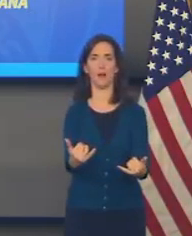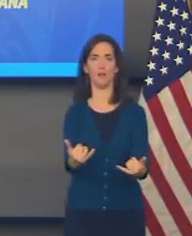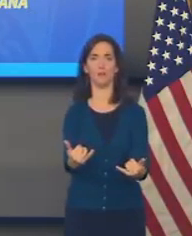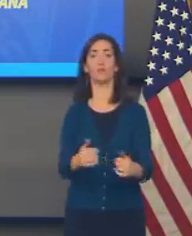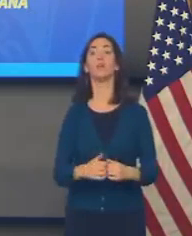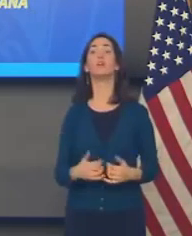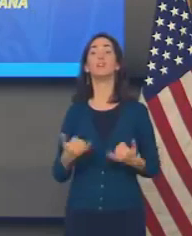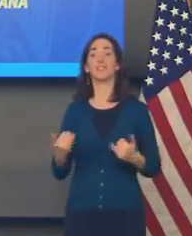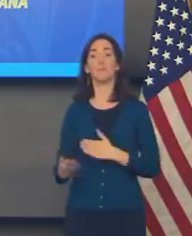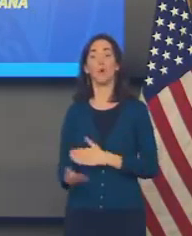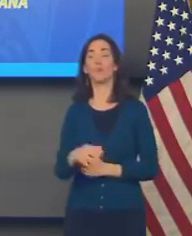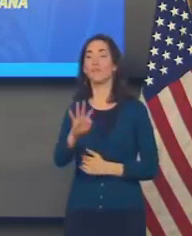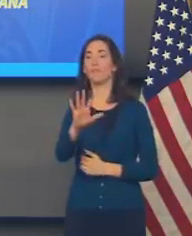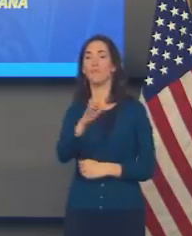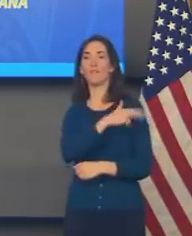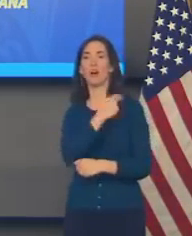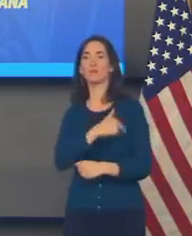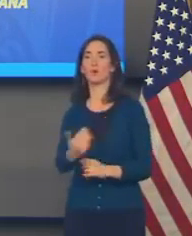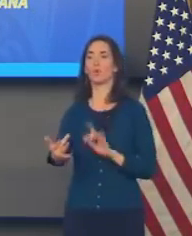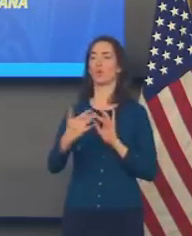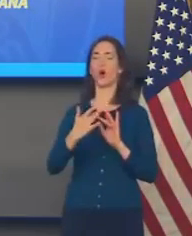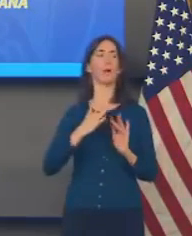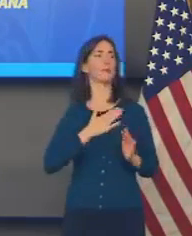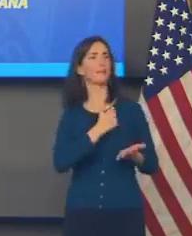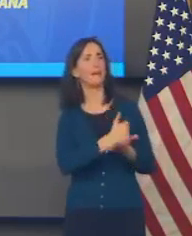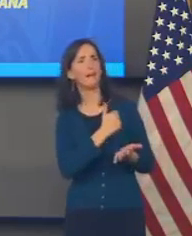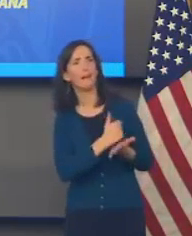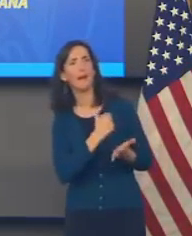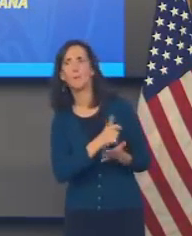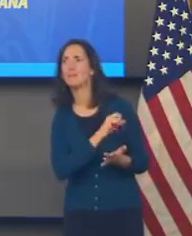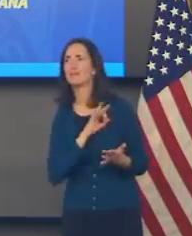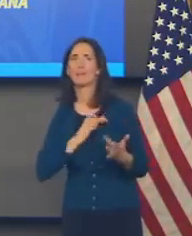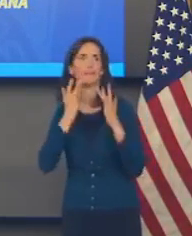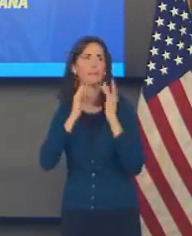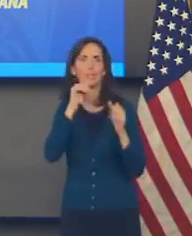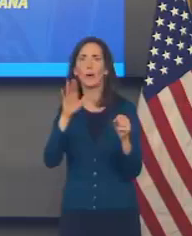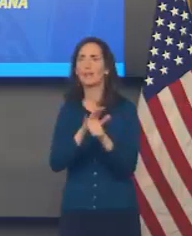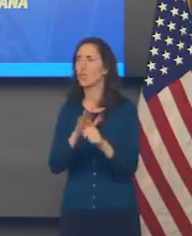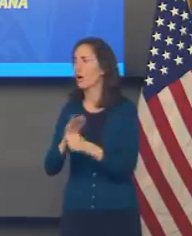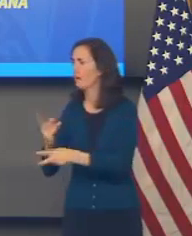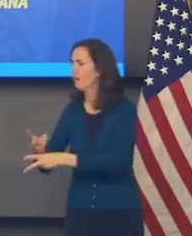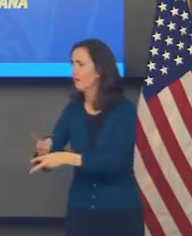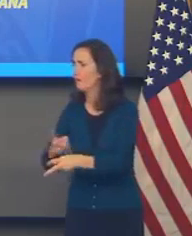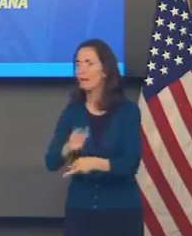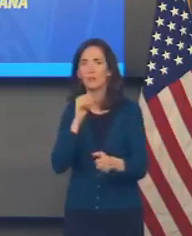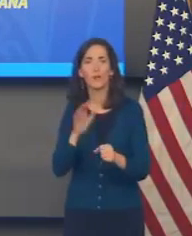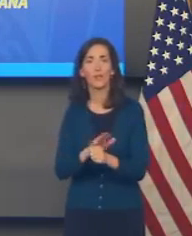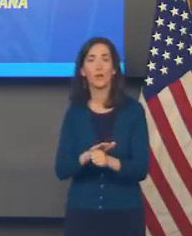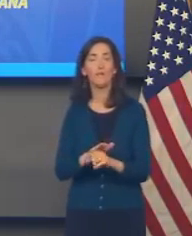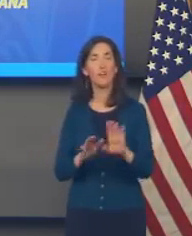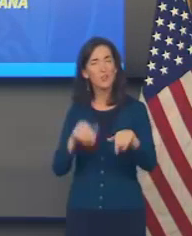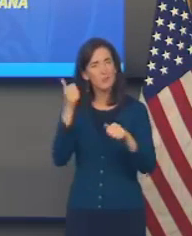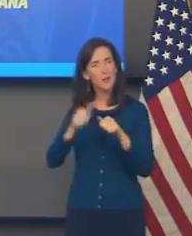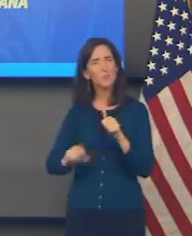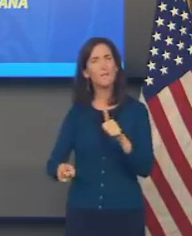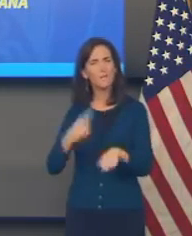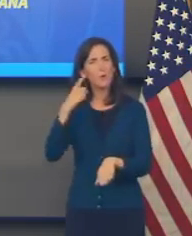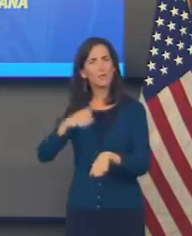morning have reached out to us for help. Asking us for help with staff. Remember, during the first surge, we